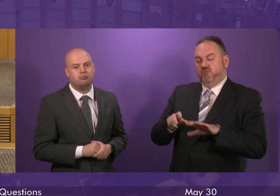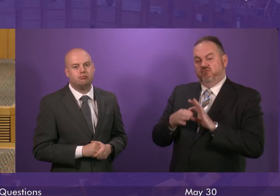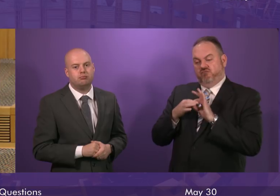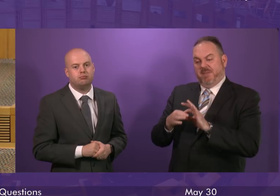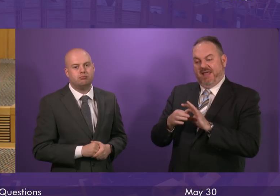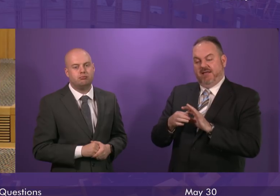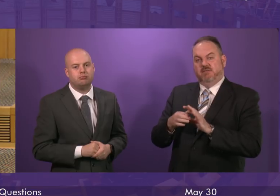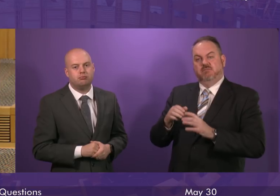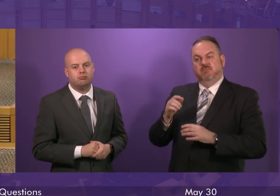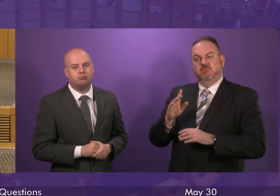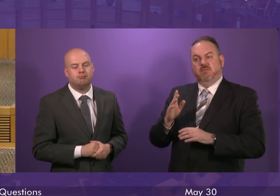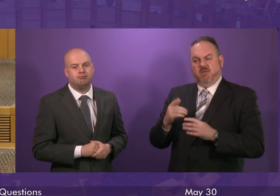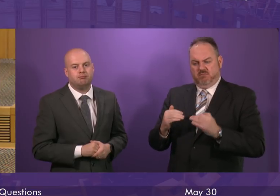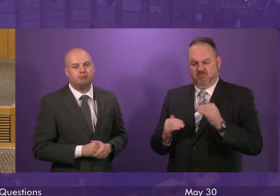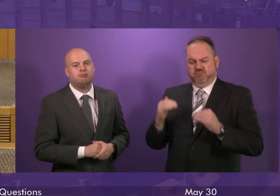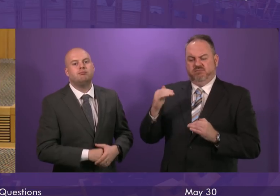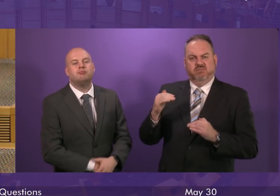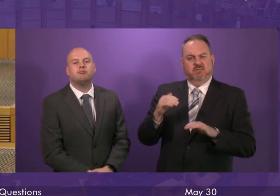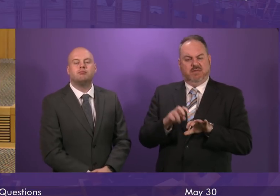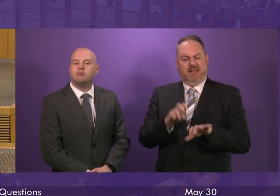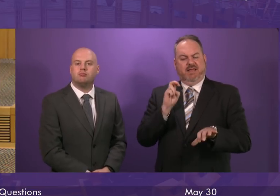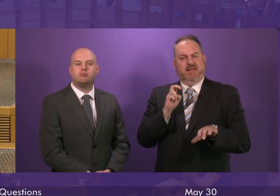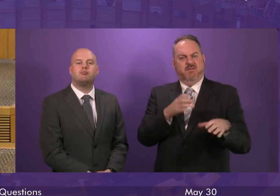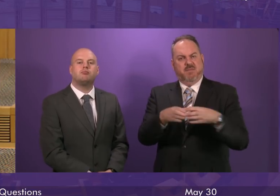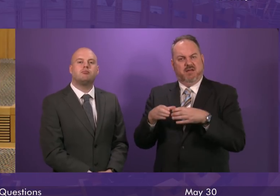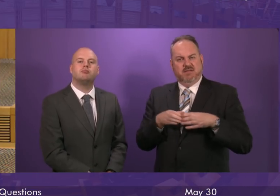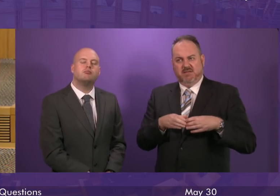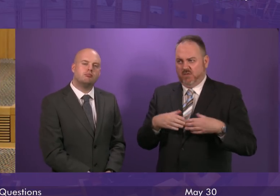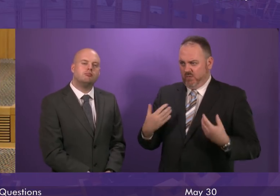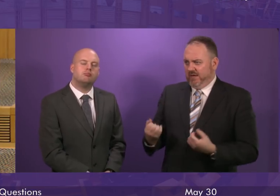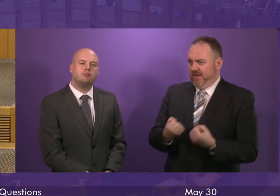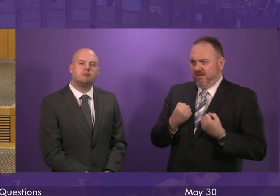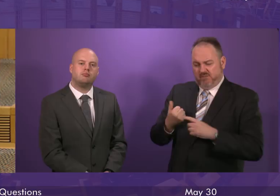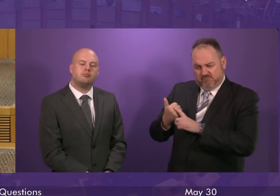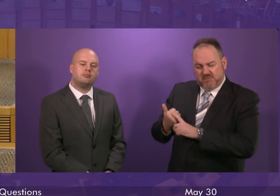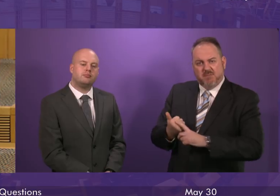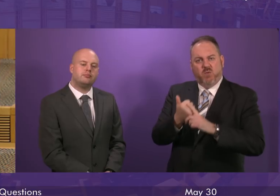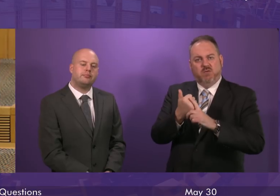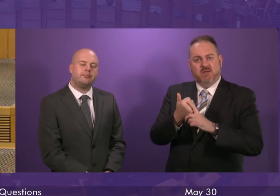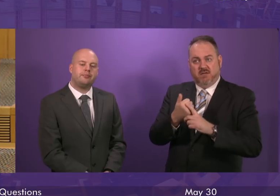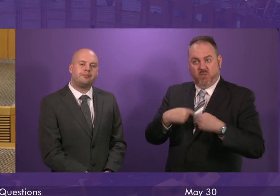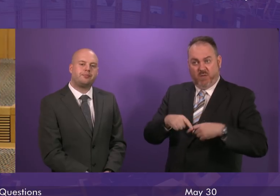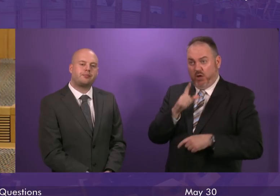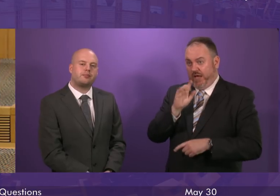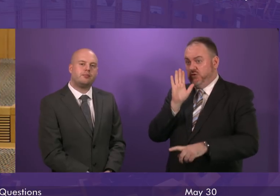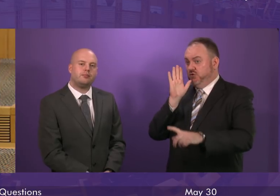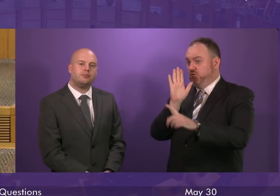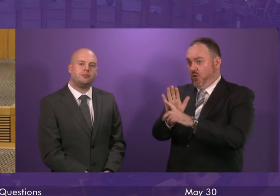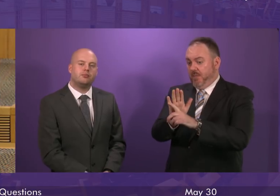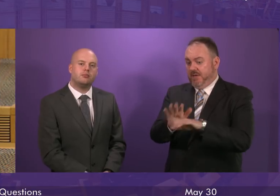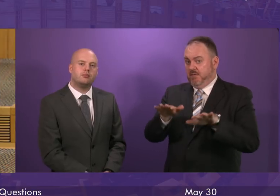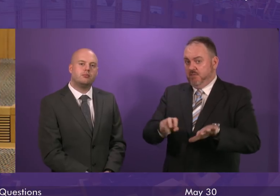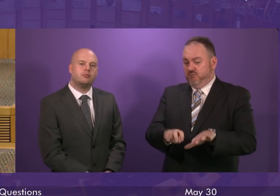backing Leave. The momentum is with us. Our chances of stopping Brexit are higher than ever.